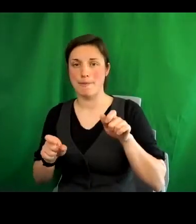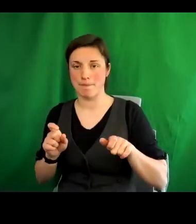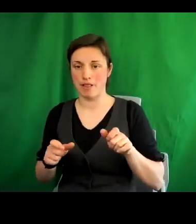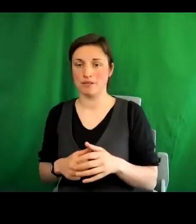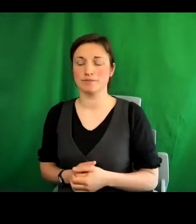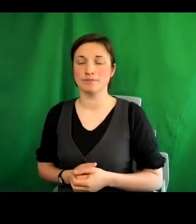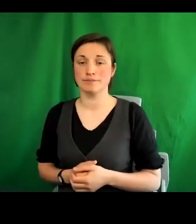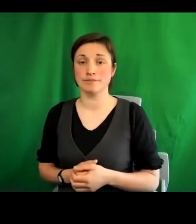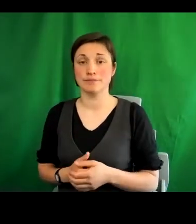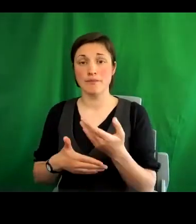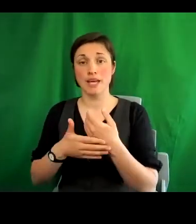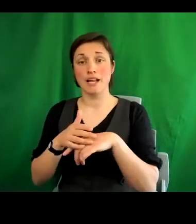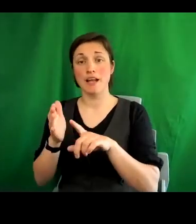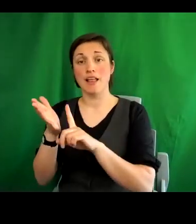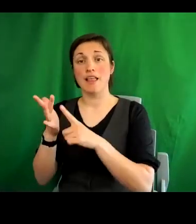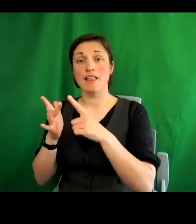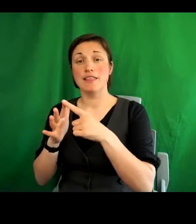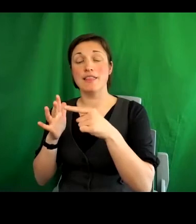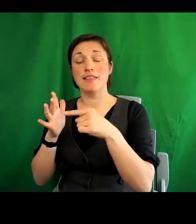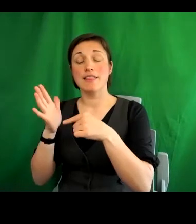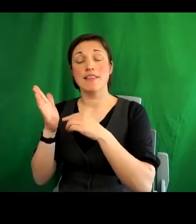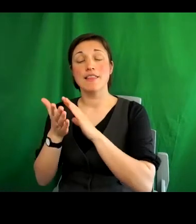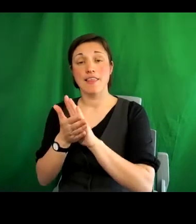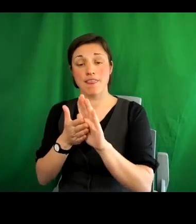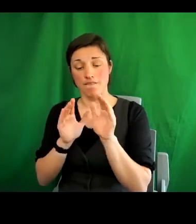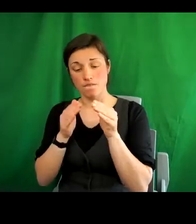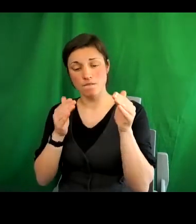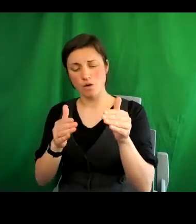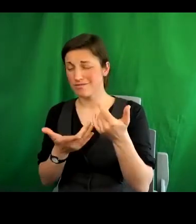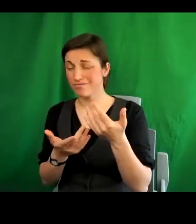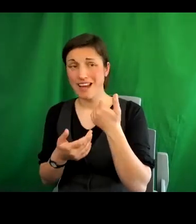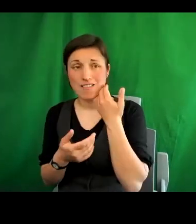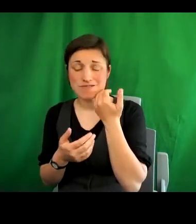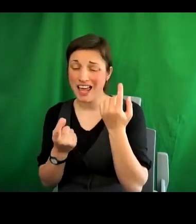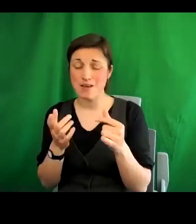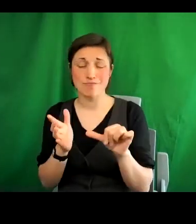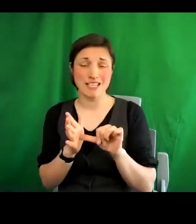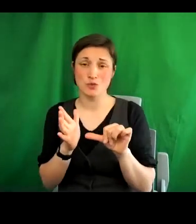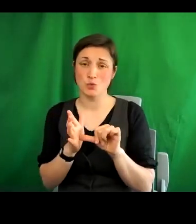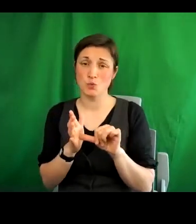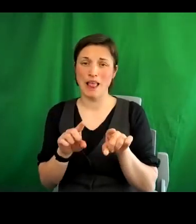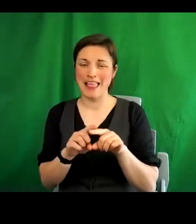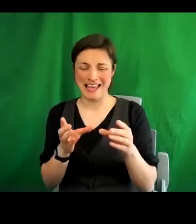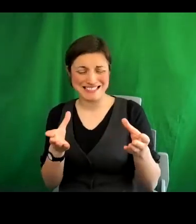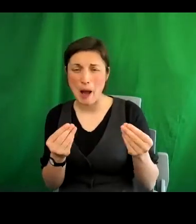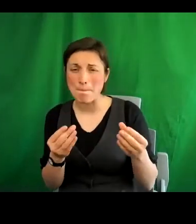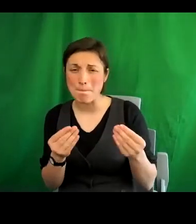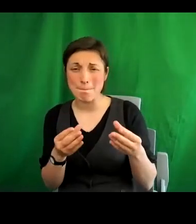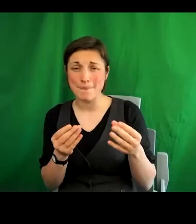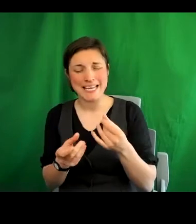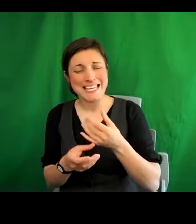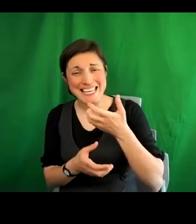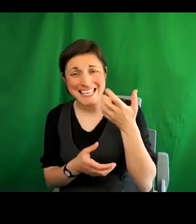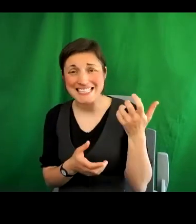focus was on everyday issues such as heating and dampness in properties and we've shared that